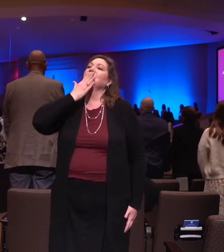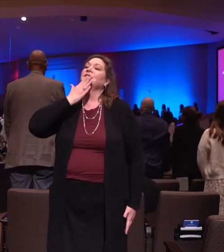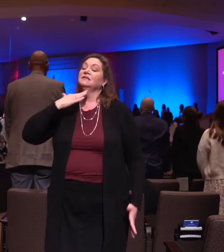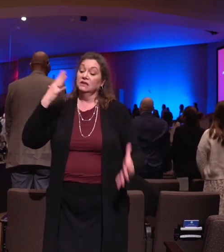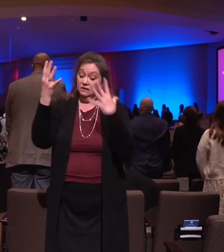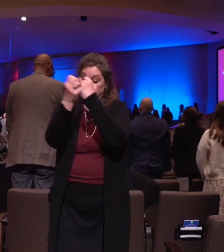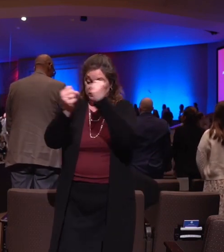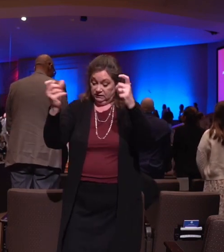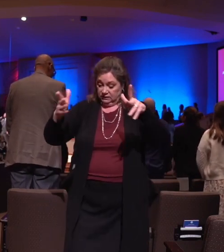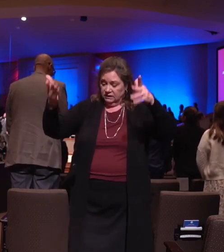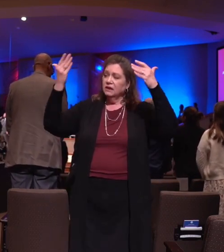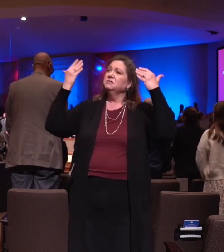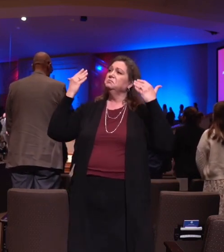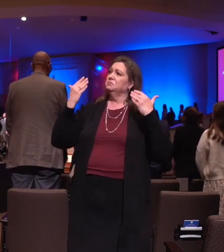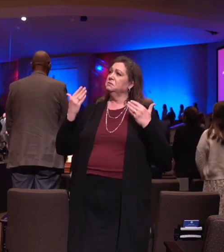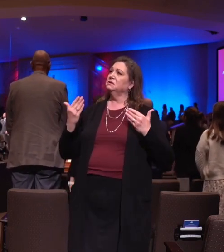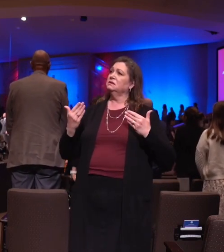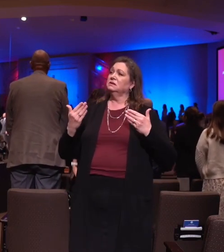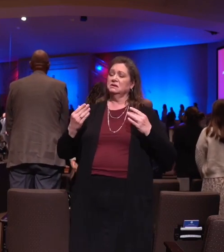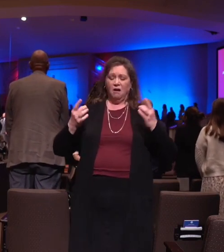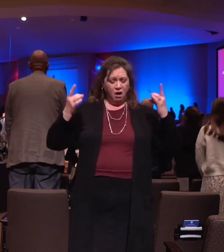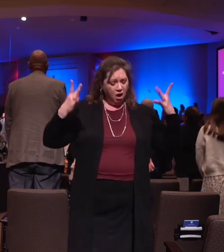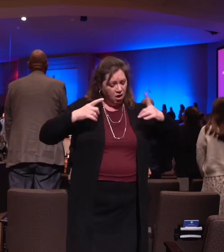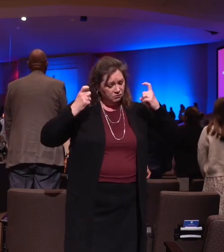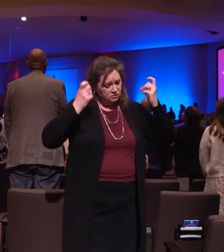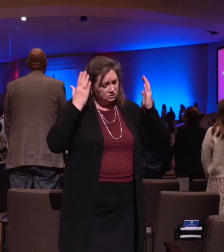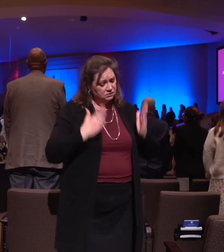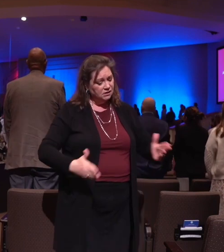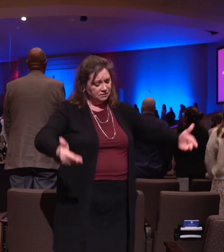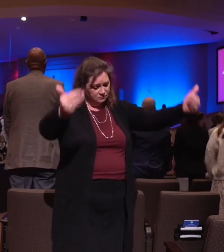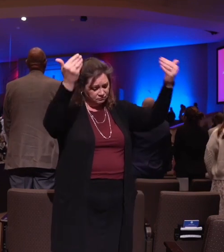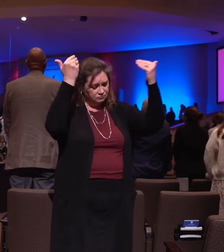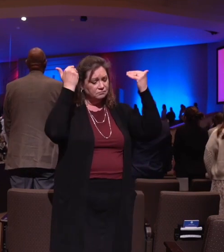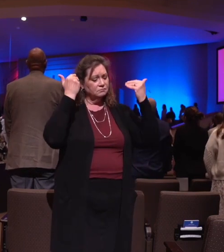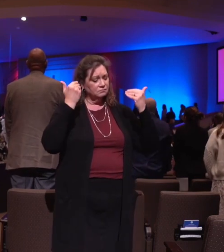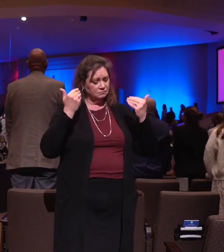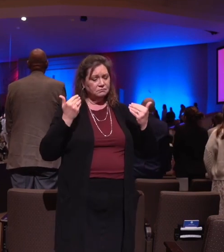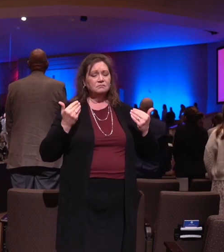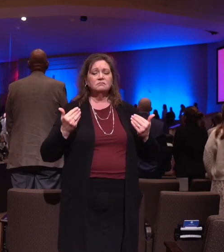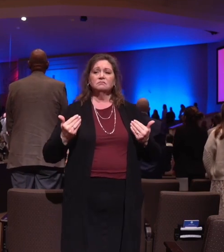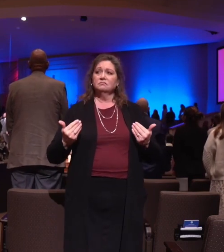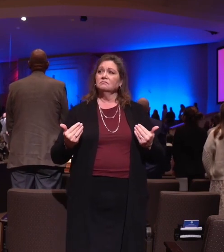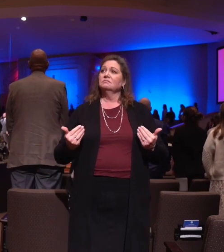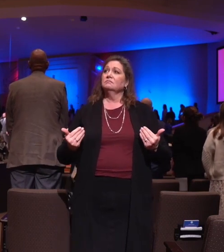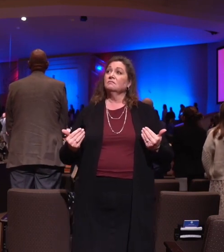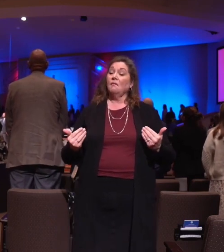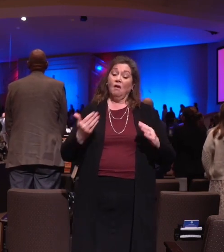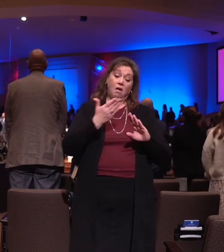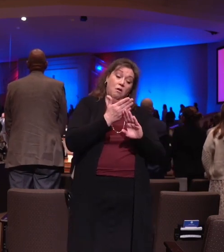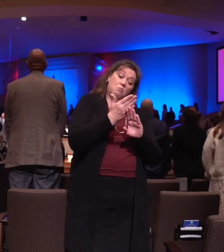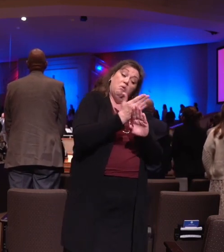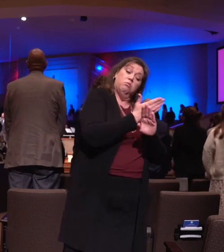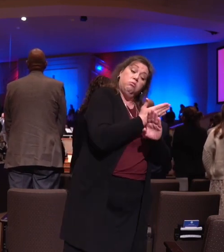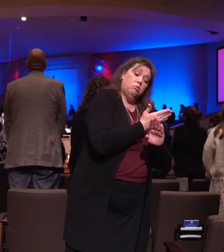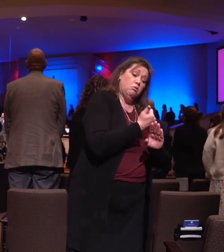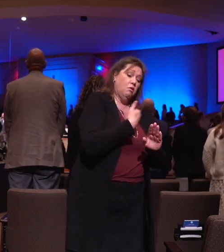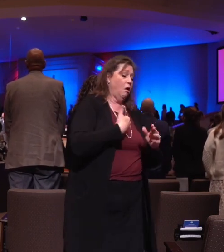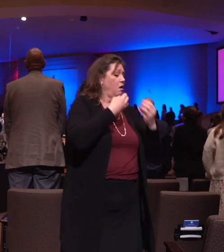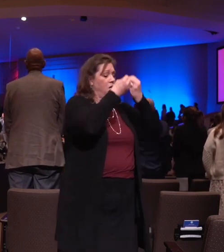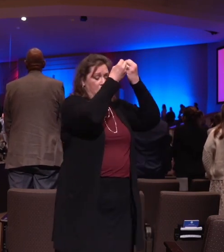saved a wretch like me. I once was